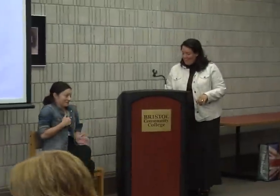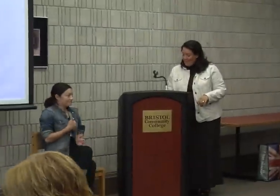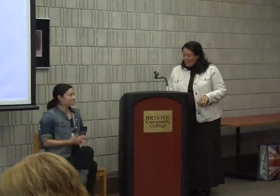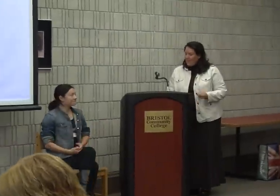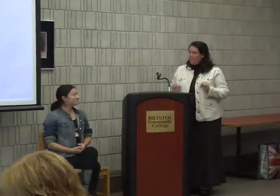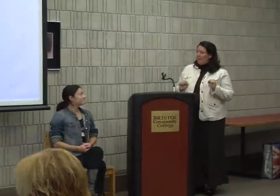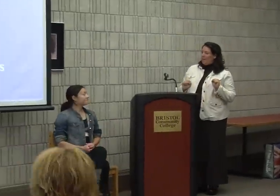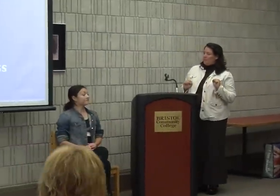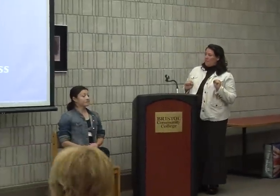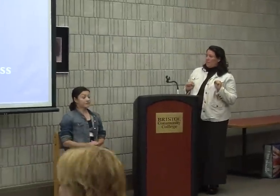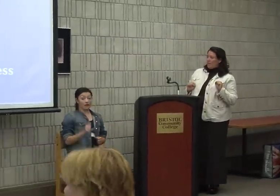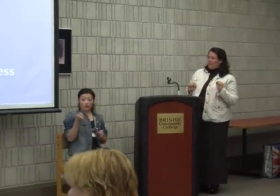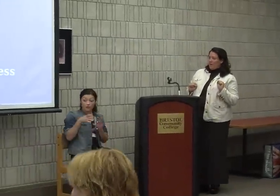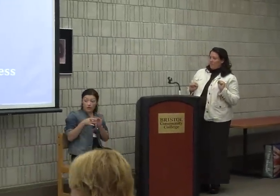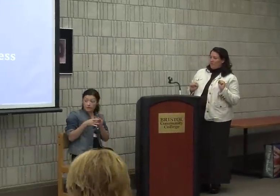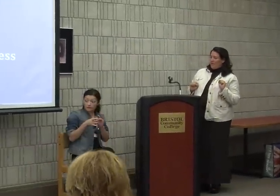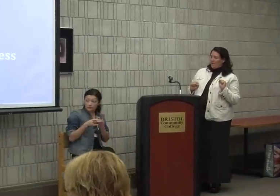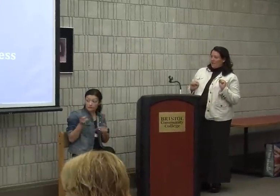Anybody else want to talk about classes?